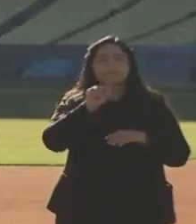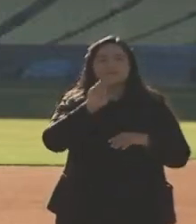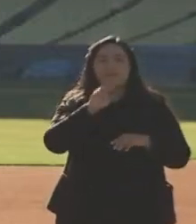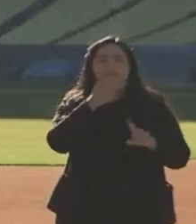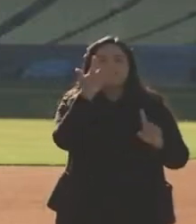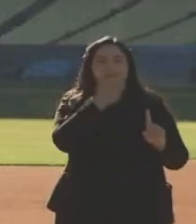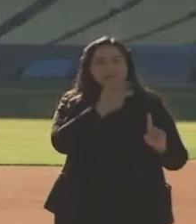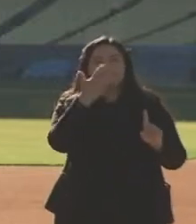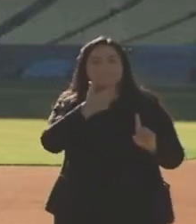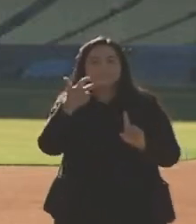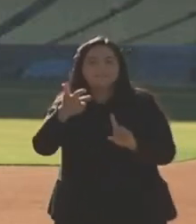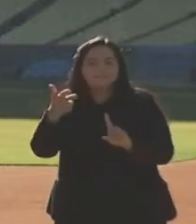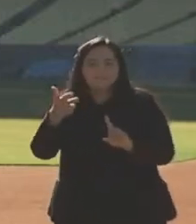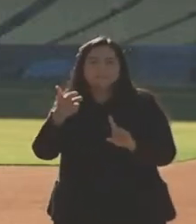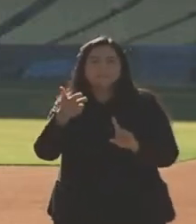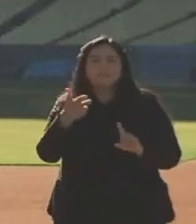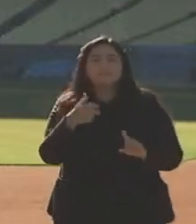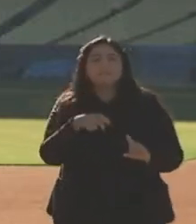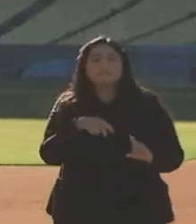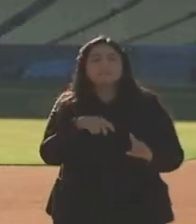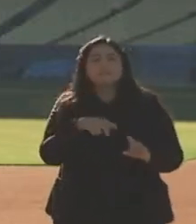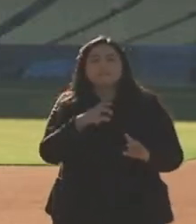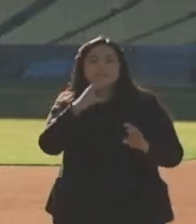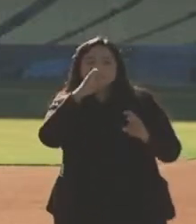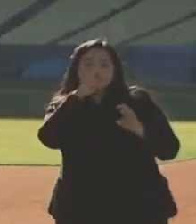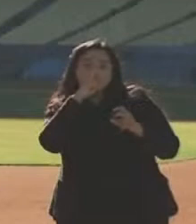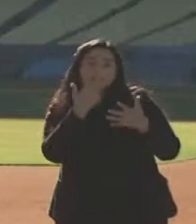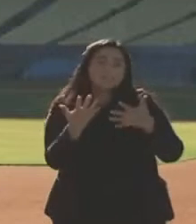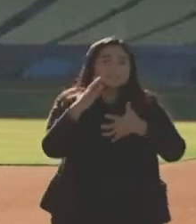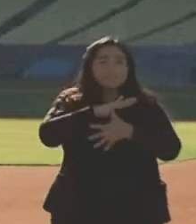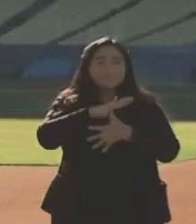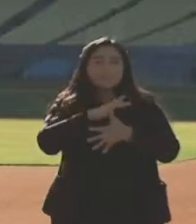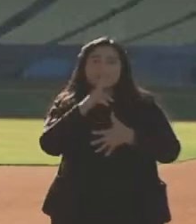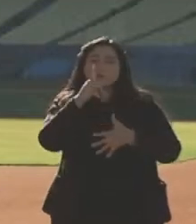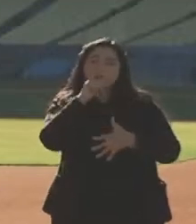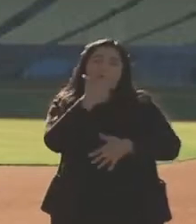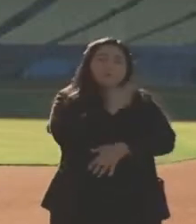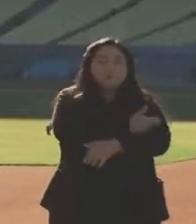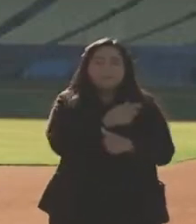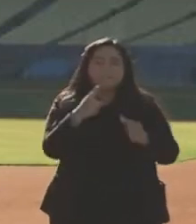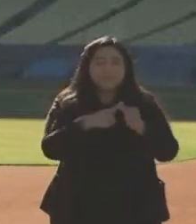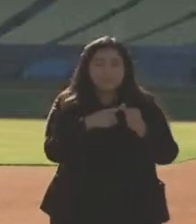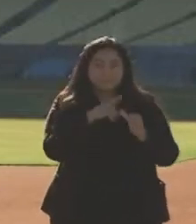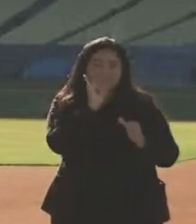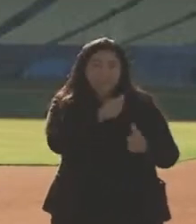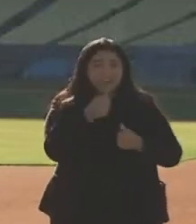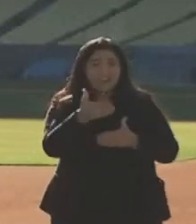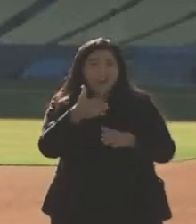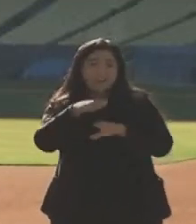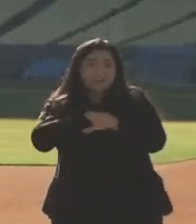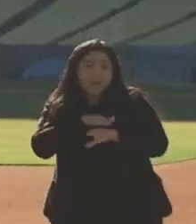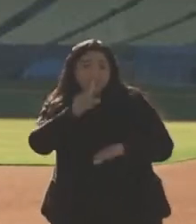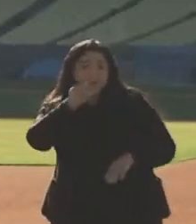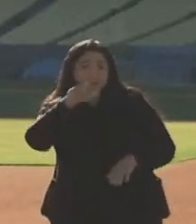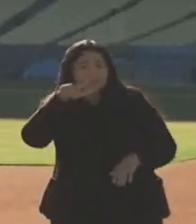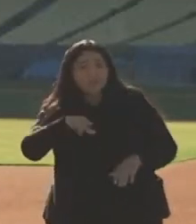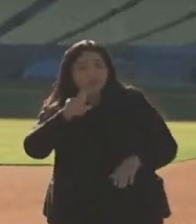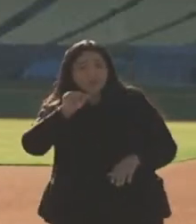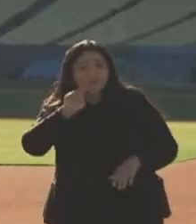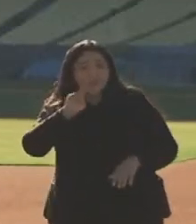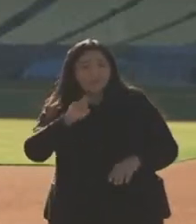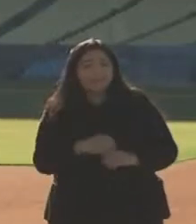Is the strict prioritization of who gets the vaccine first, why this rate is so low? Well, that's one of the reasons we've